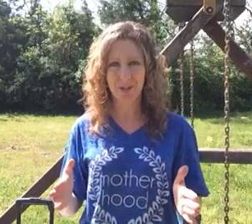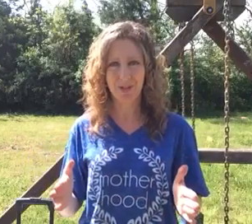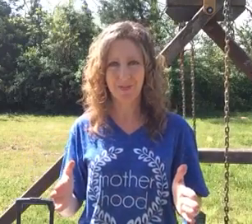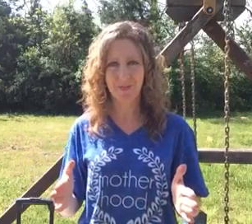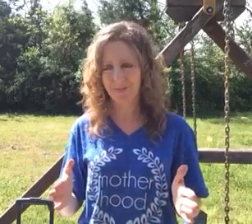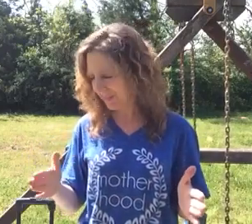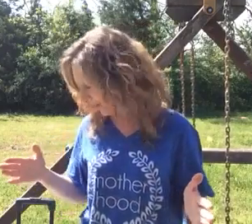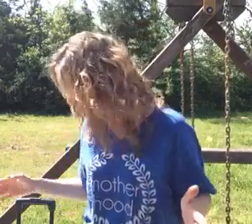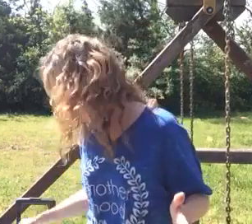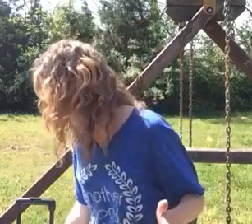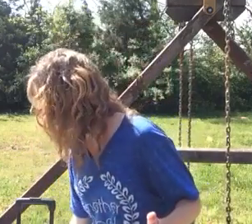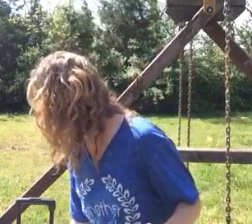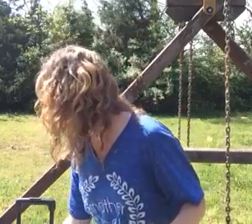And what is next?